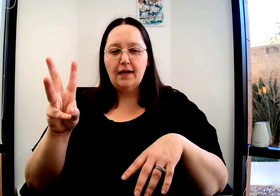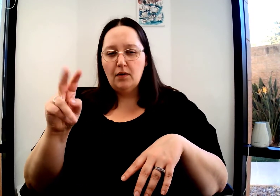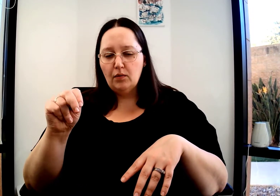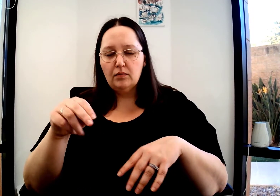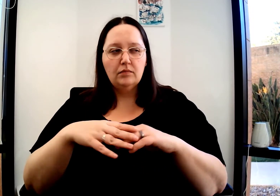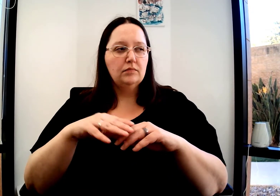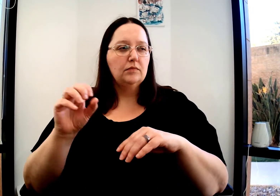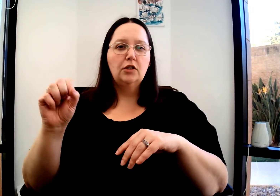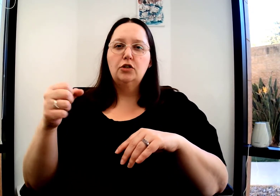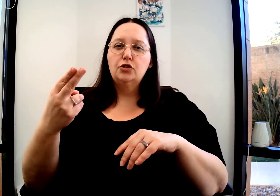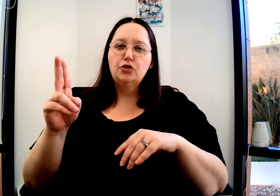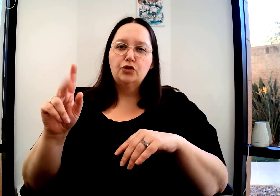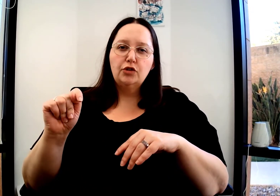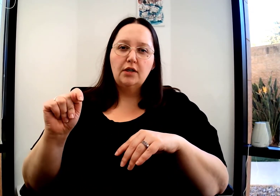down or shut down.